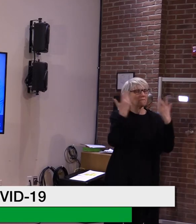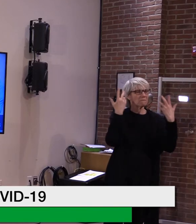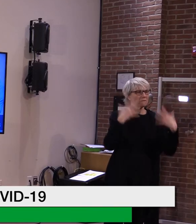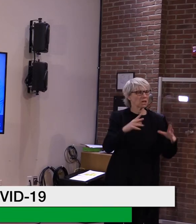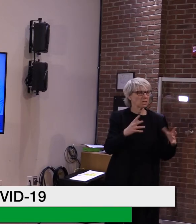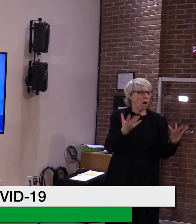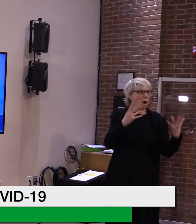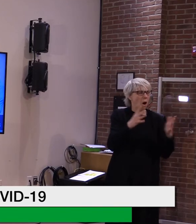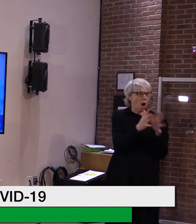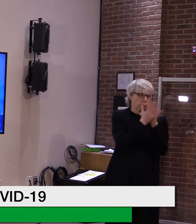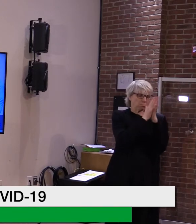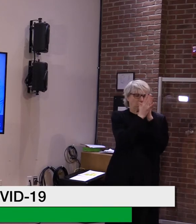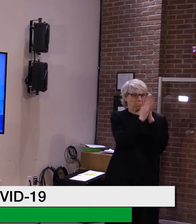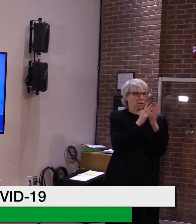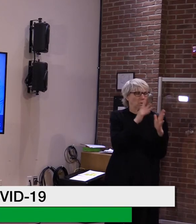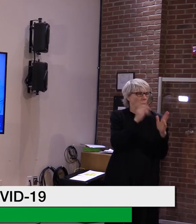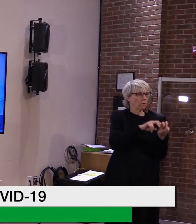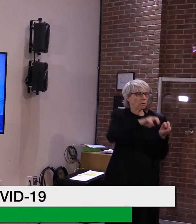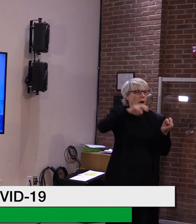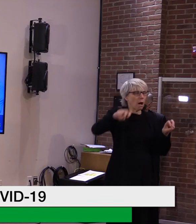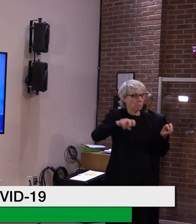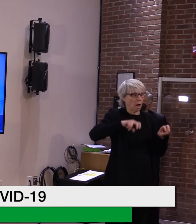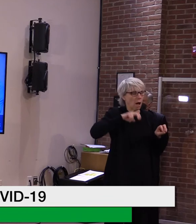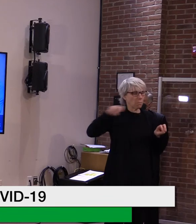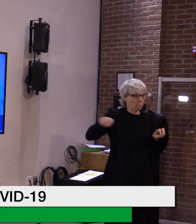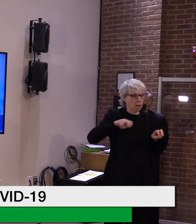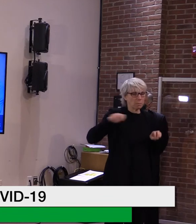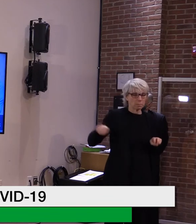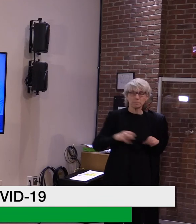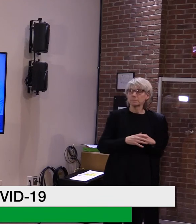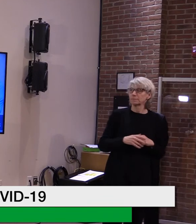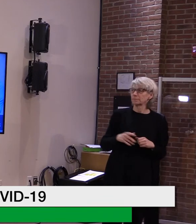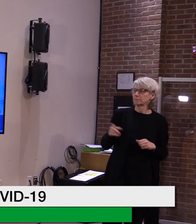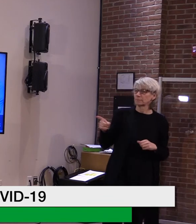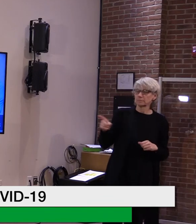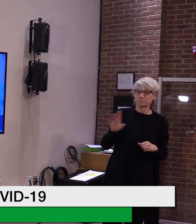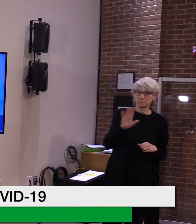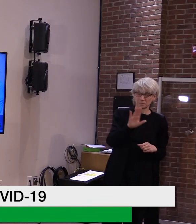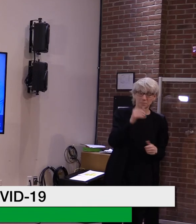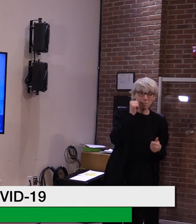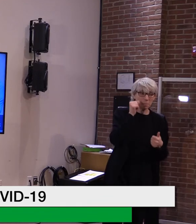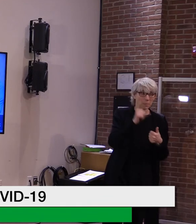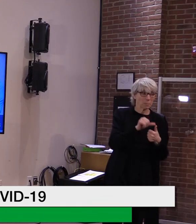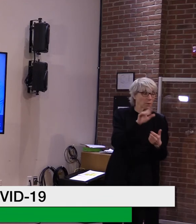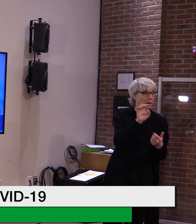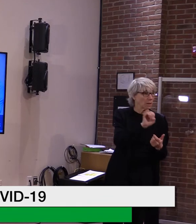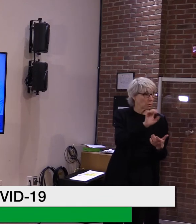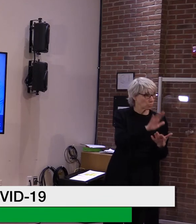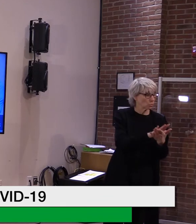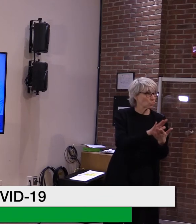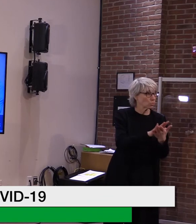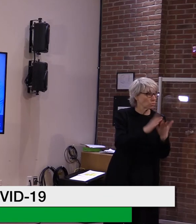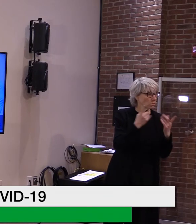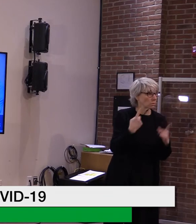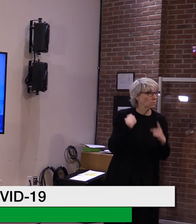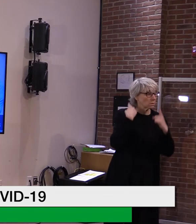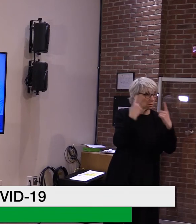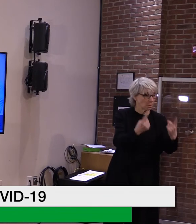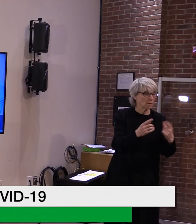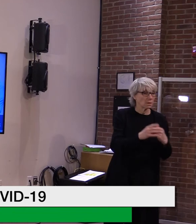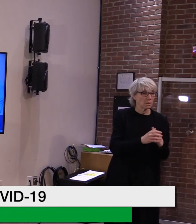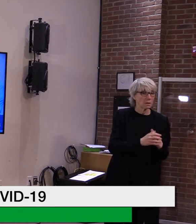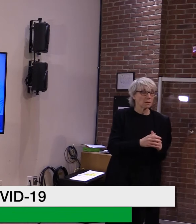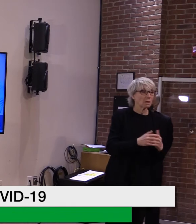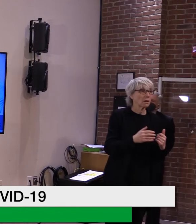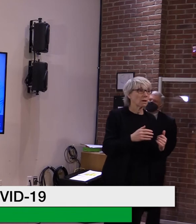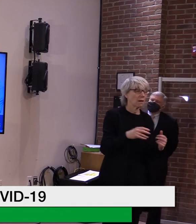from the teacher standpoint? I just want to remind everyone as well that, uh, the elementary schools have had, uh, a three